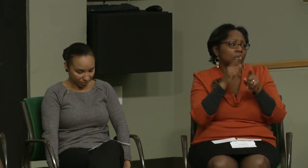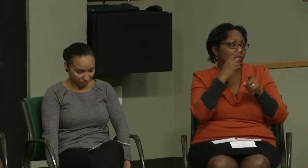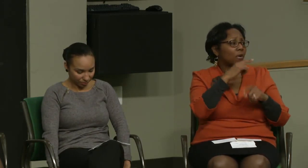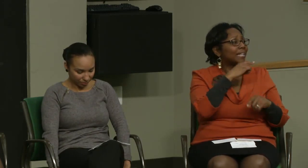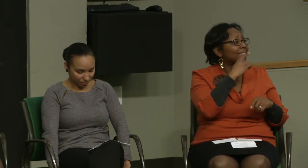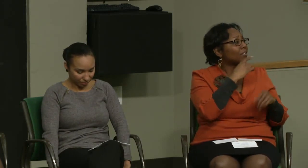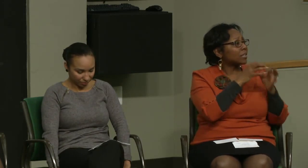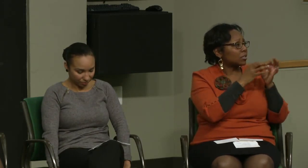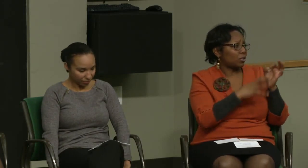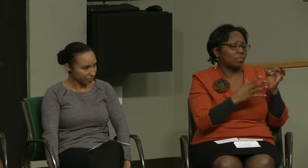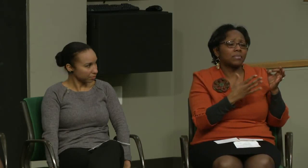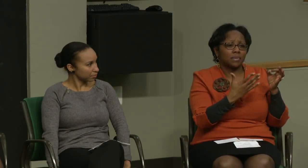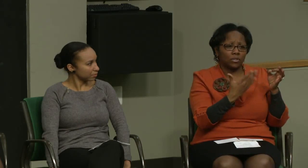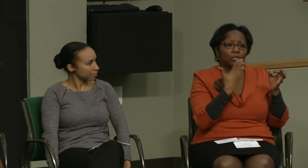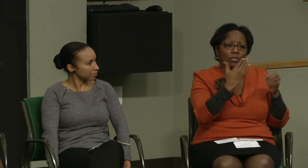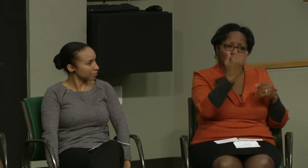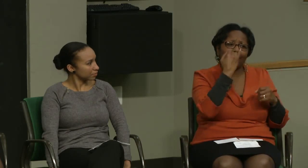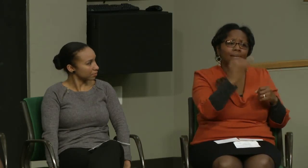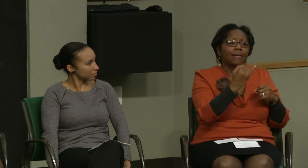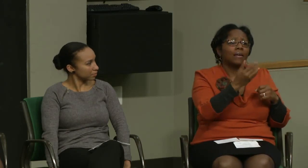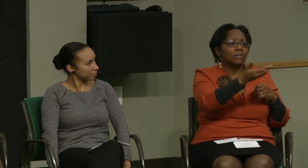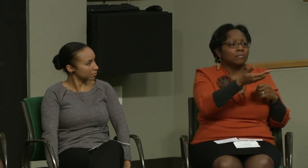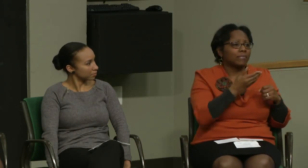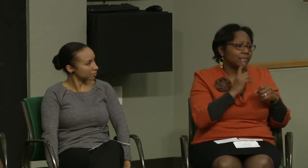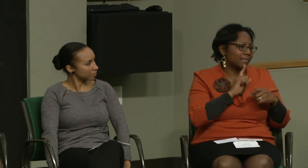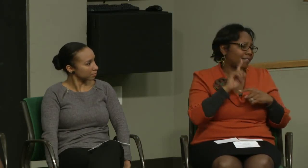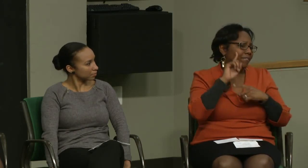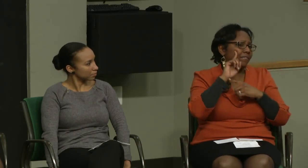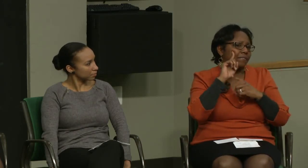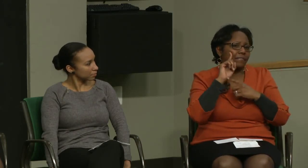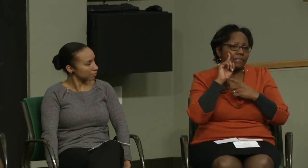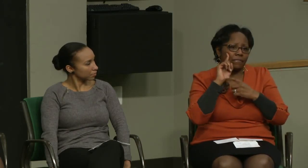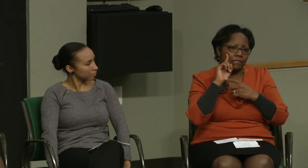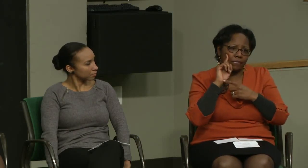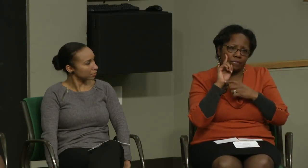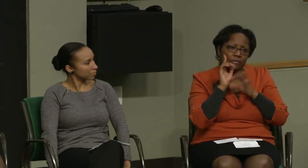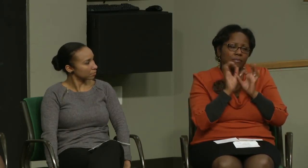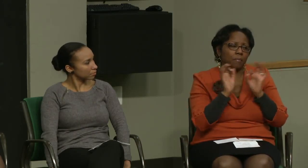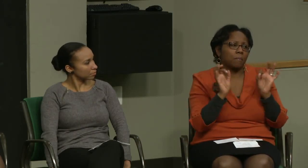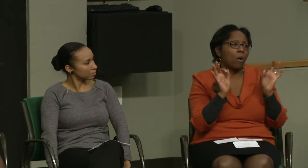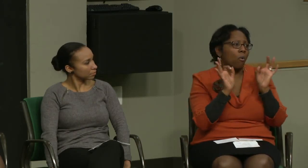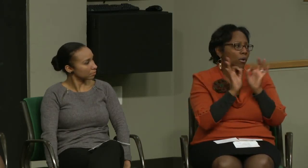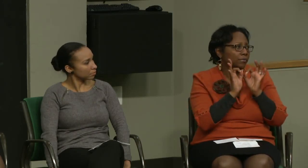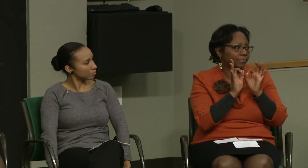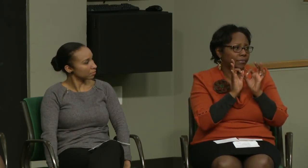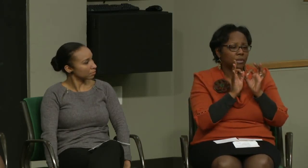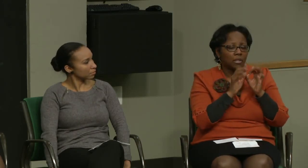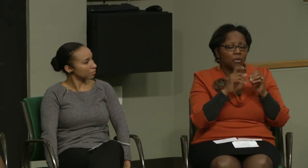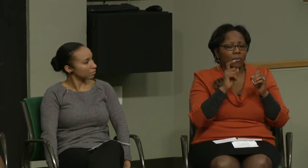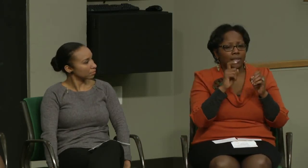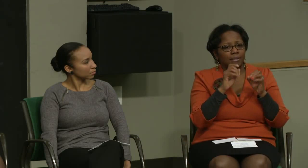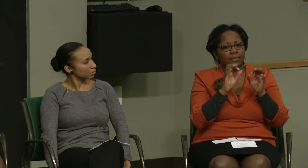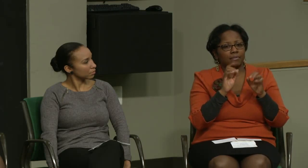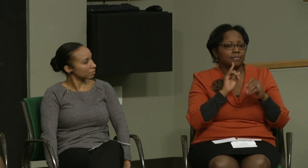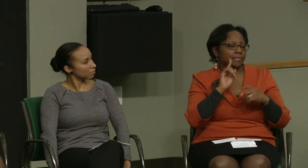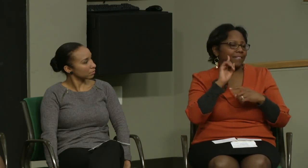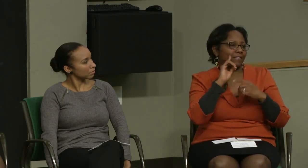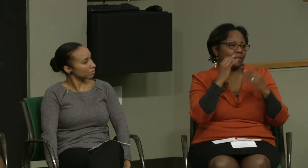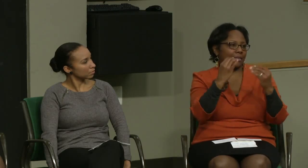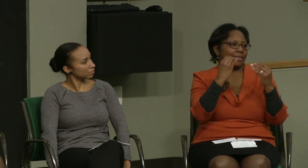certified or work on a particular skill. And for hearing interpreters, it's a good idea to invite and very, not only a good idea, but very,